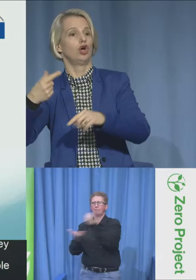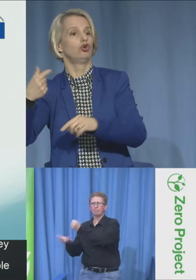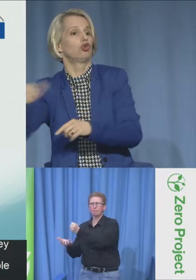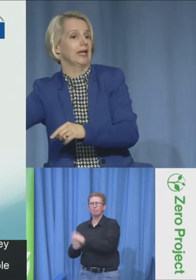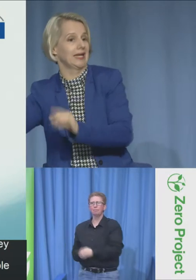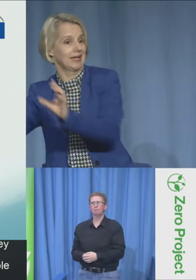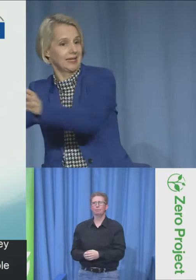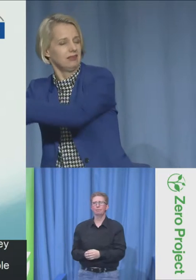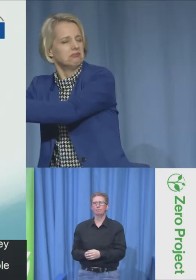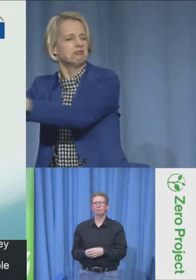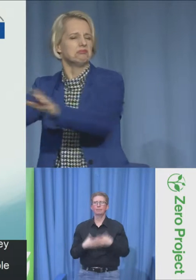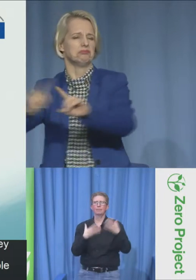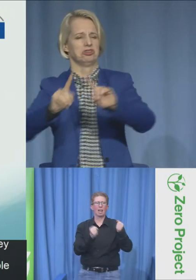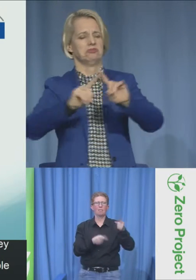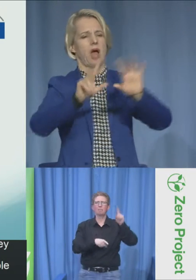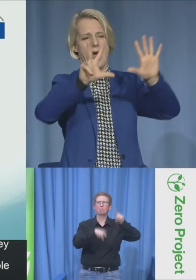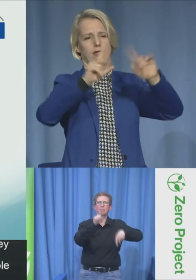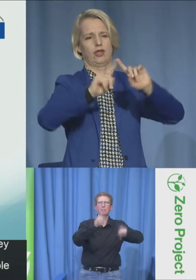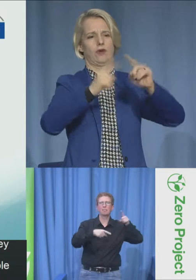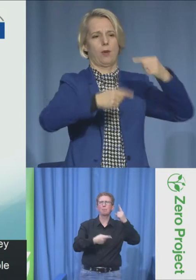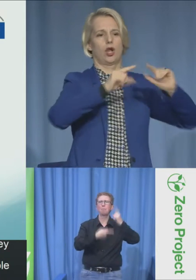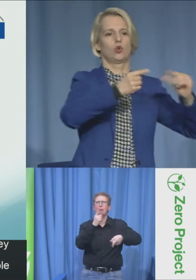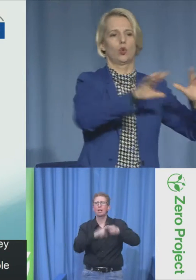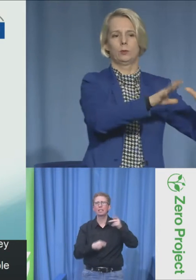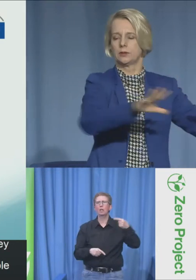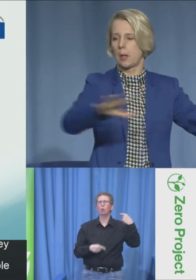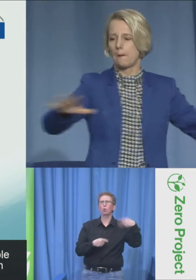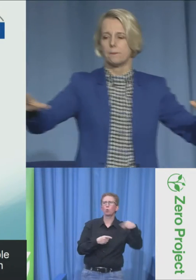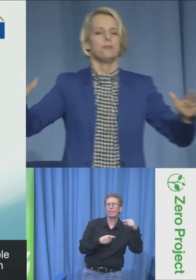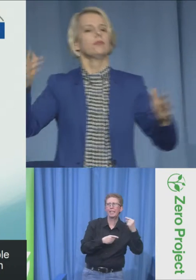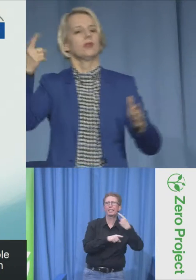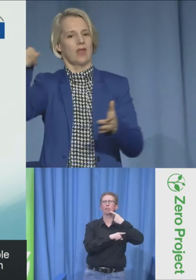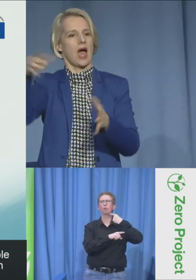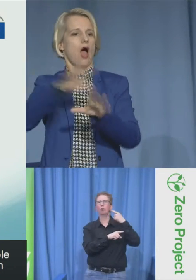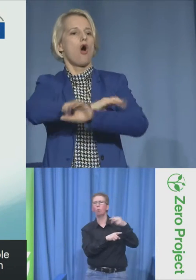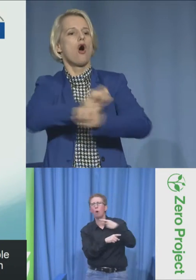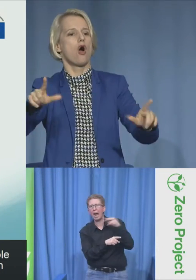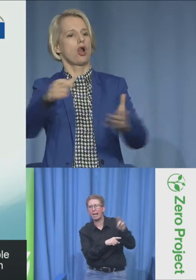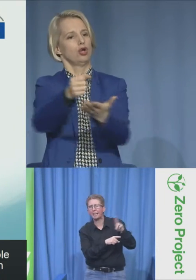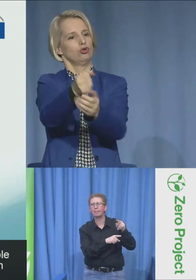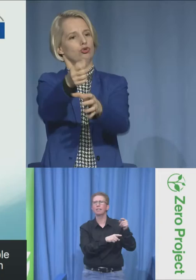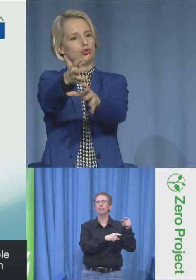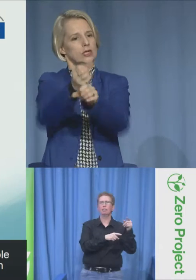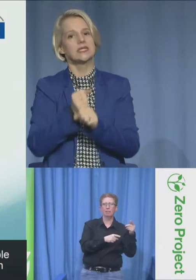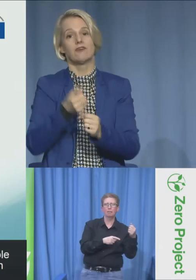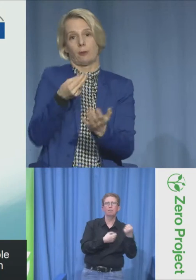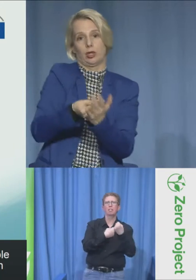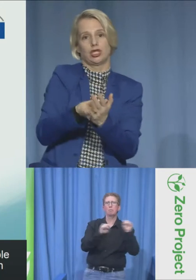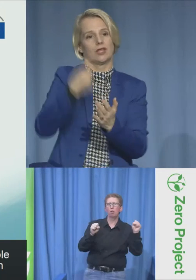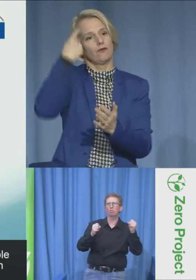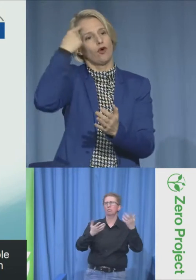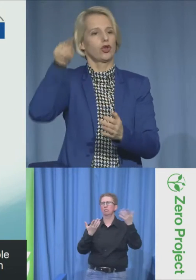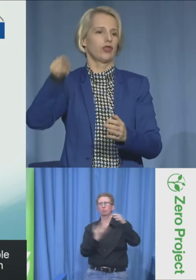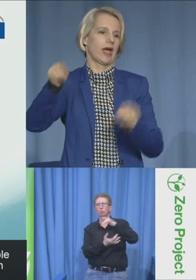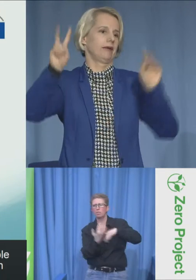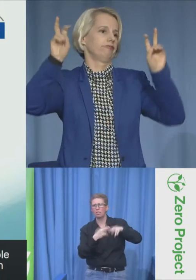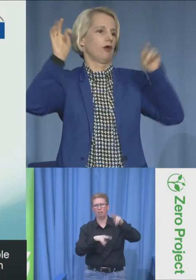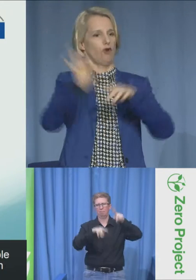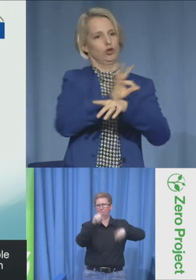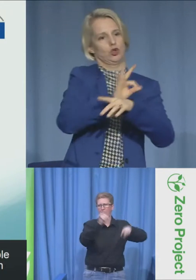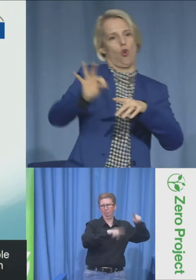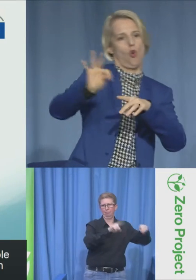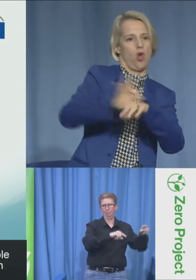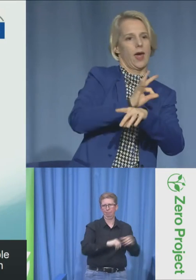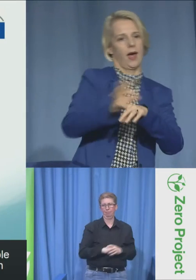conservatives, the Greens, all of the different political parties, we have eight in the European Parliament. They all receive a